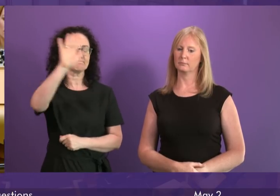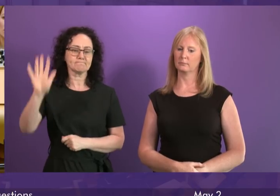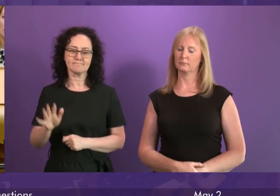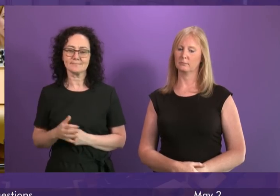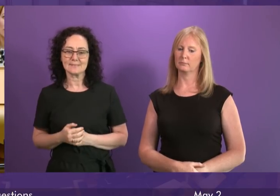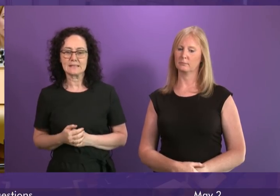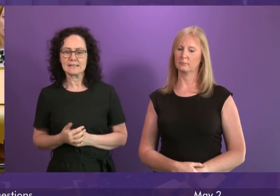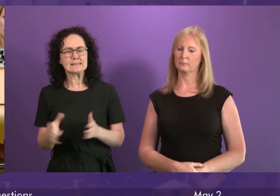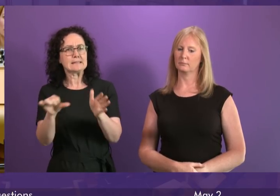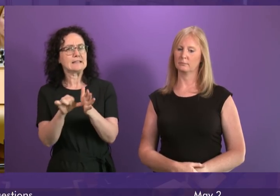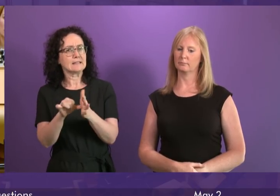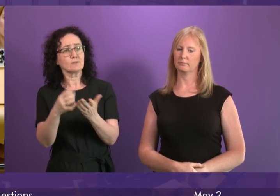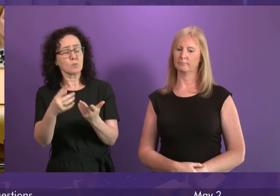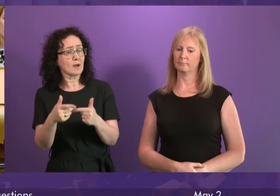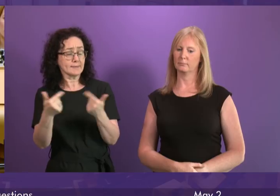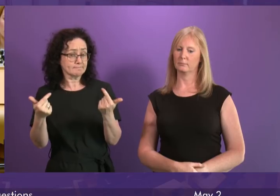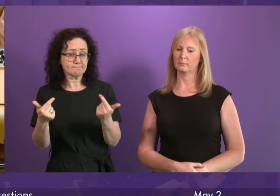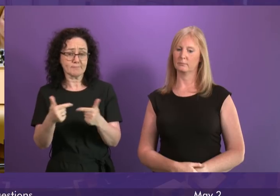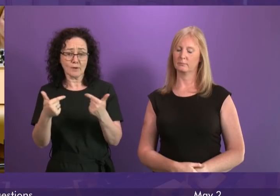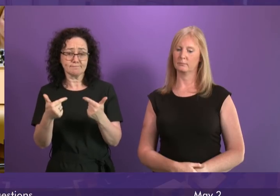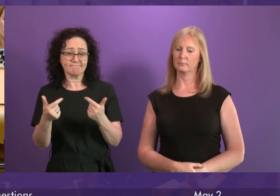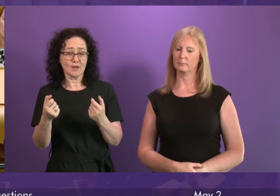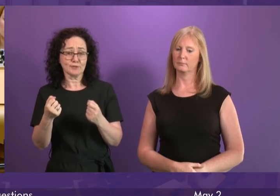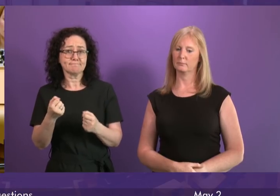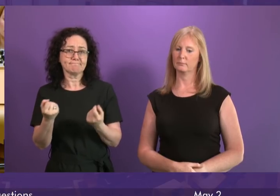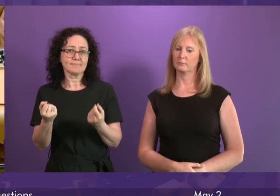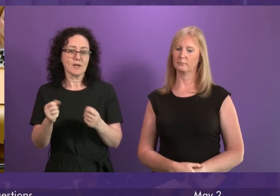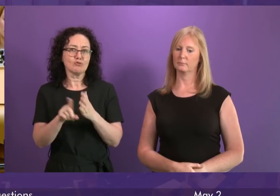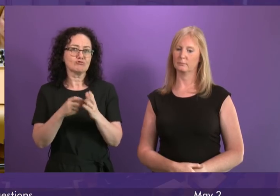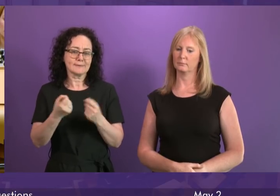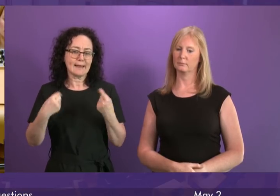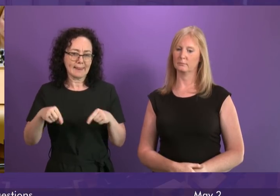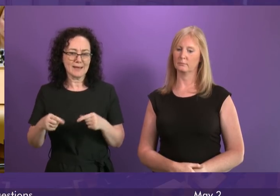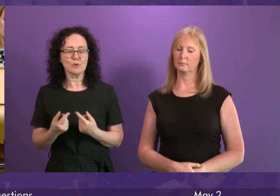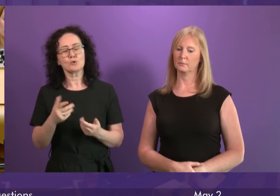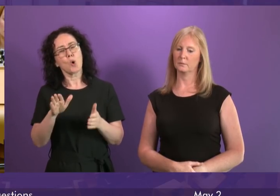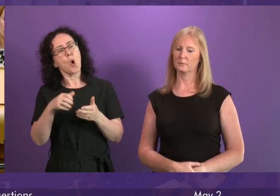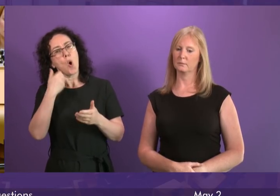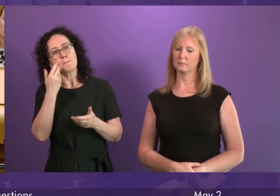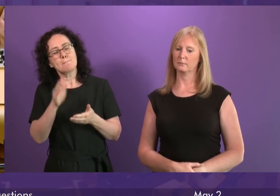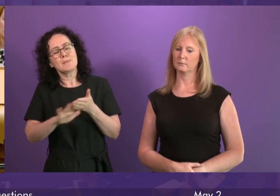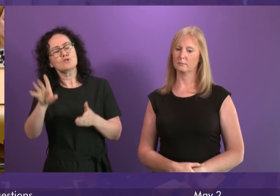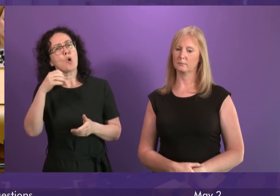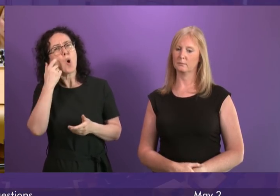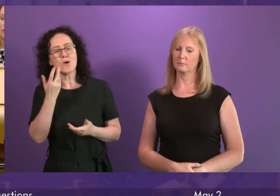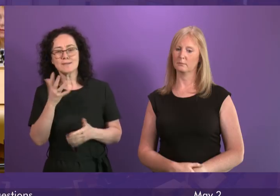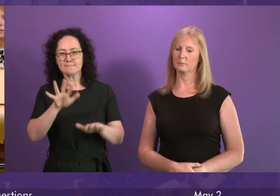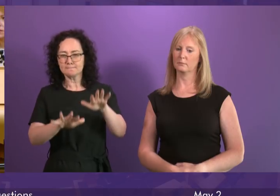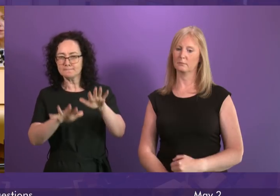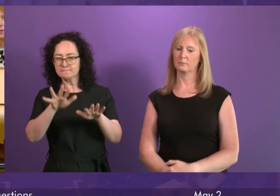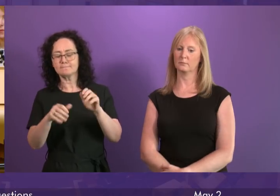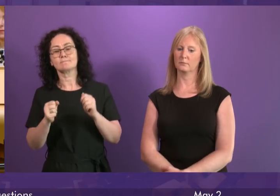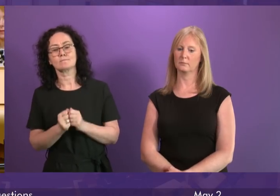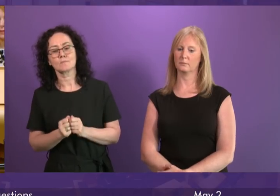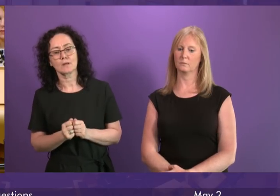the nature of illicit drug taking and that means that there will always be a degree of estimation I know that Dave Stewart has raised the issue before of the